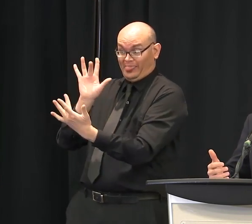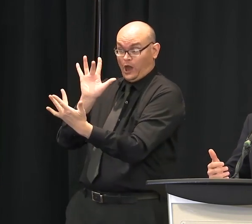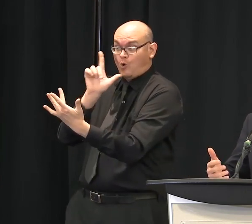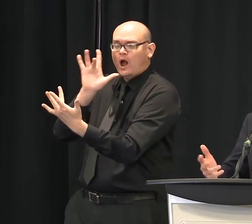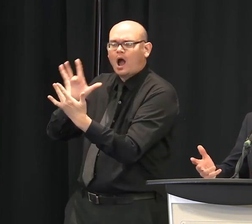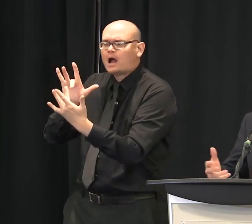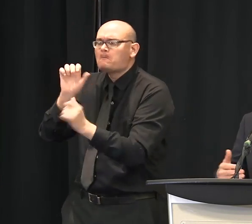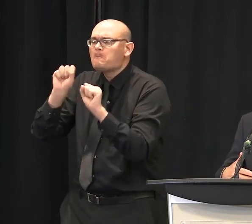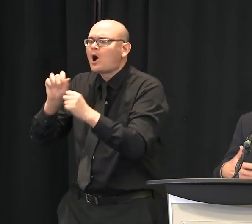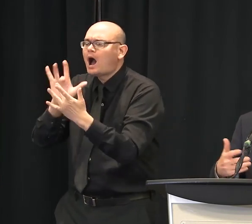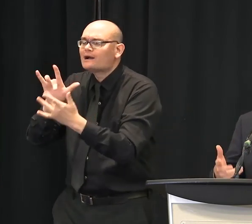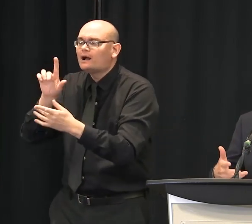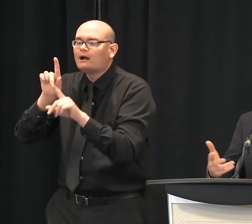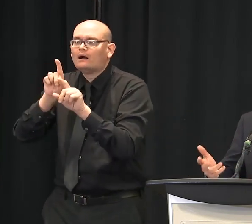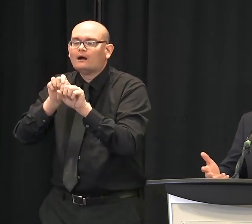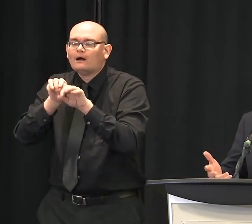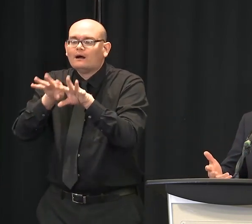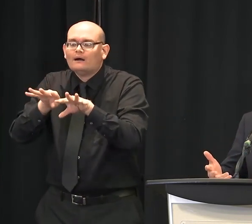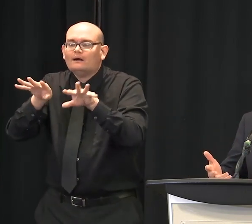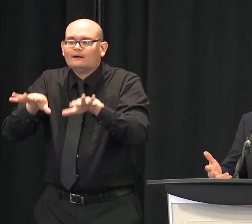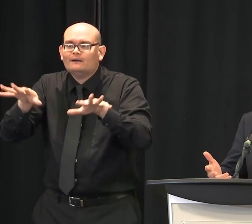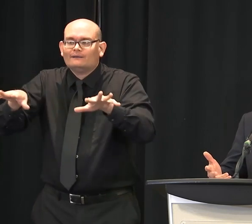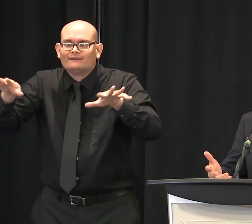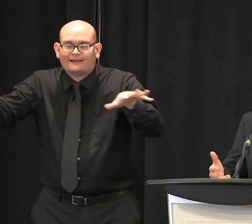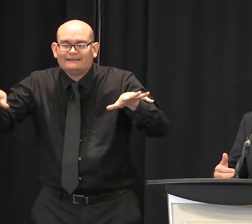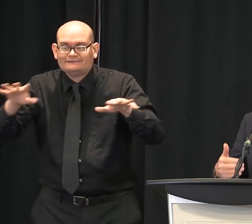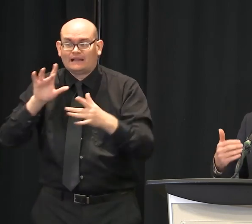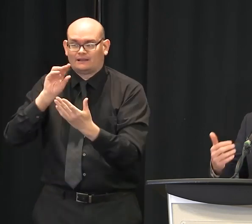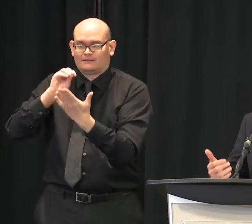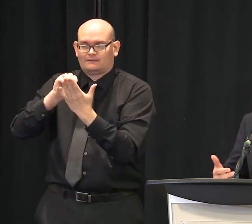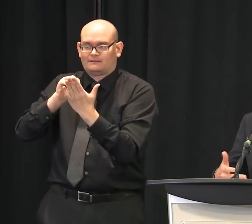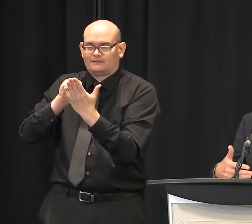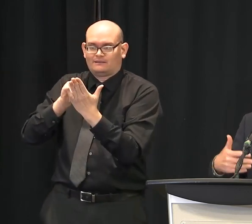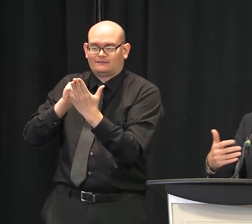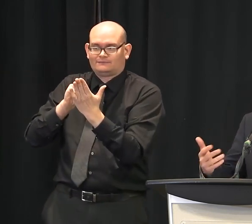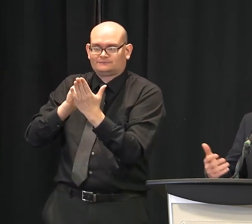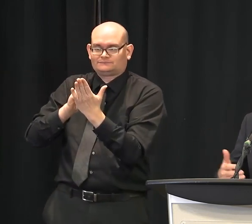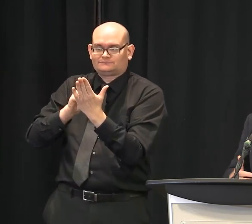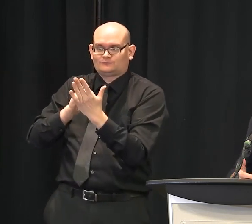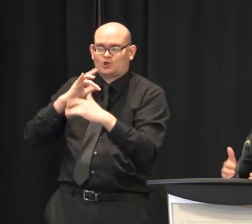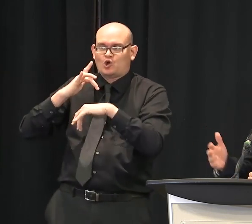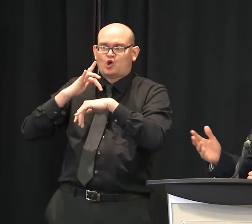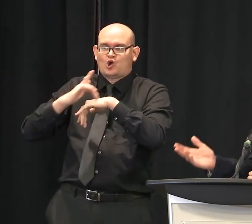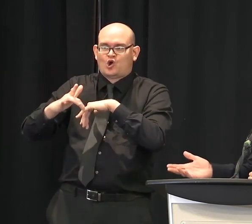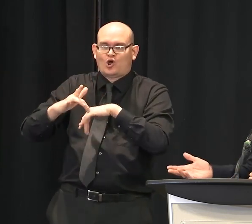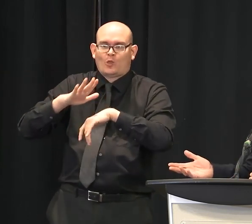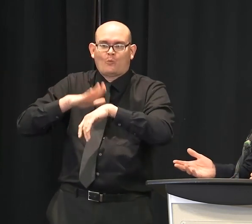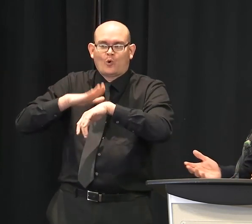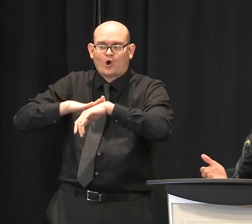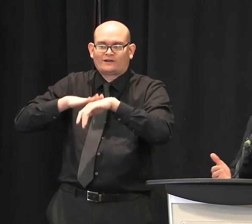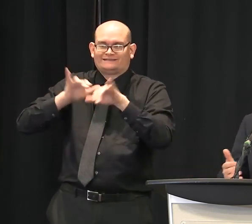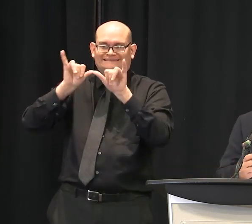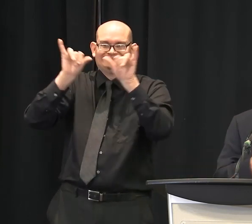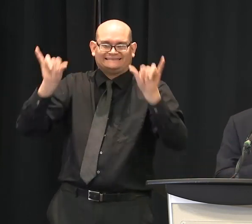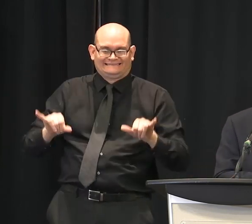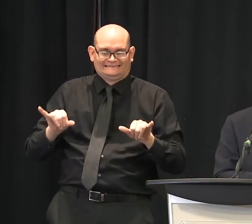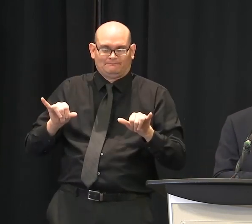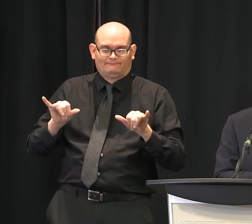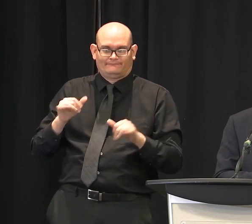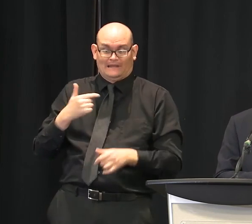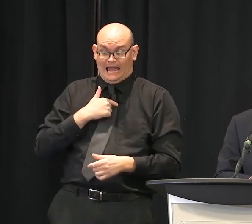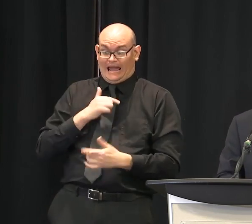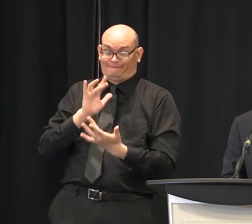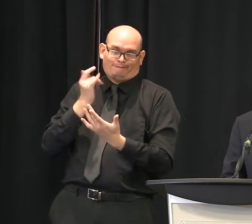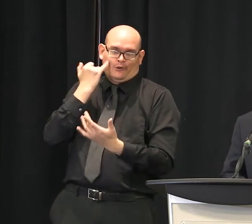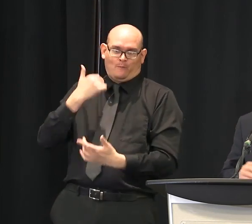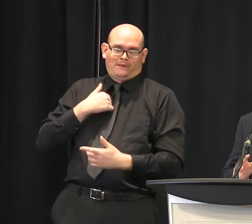to have what you might call an early warning system in place to detect early in the process any kind of recurrence, to be able to respond